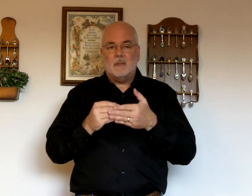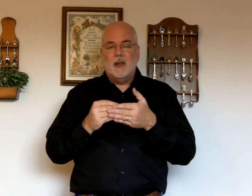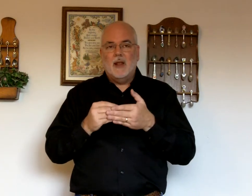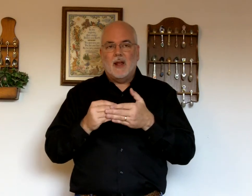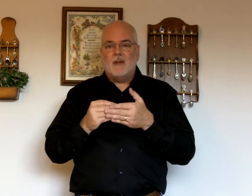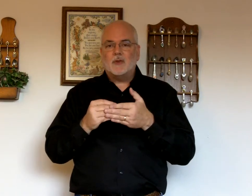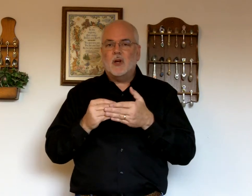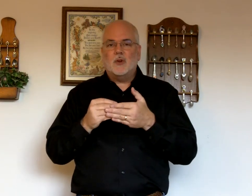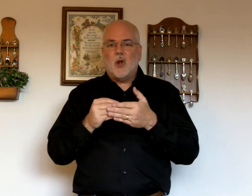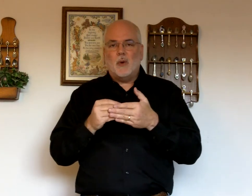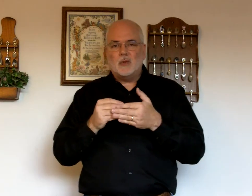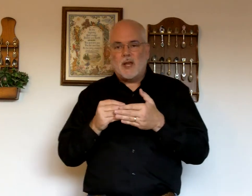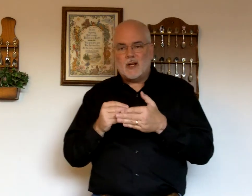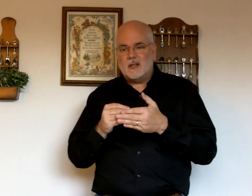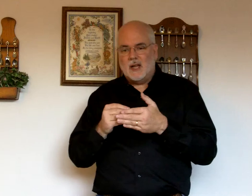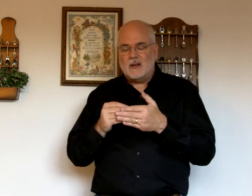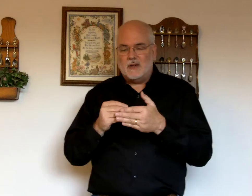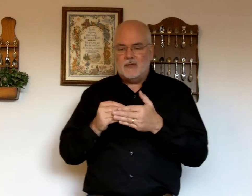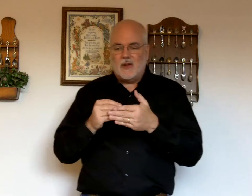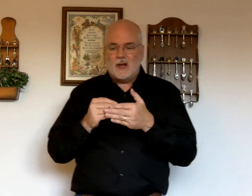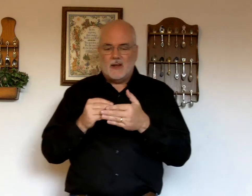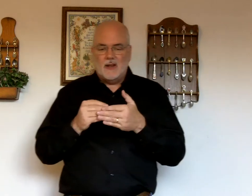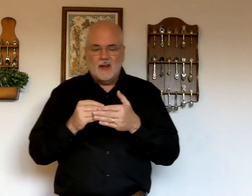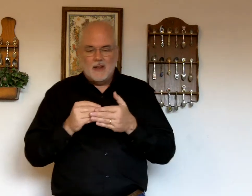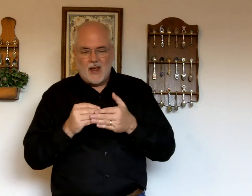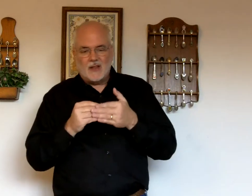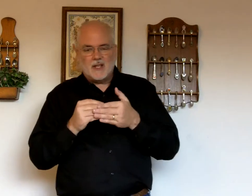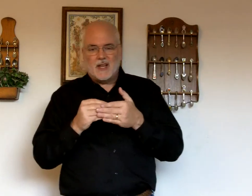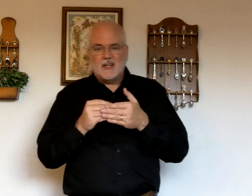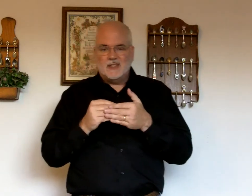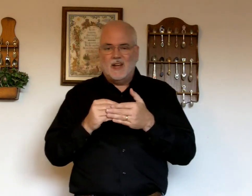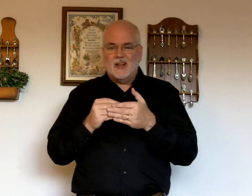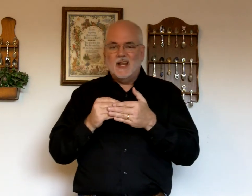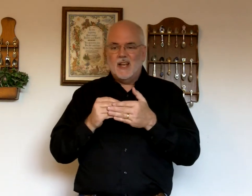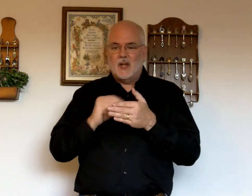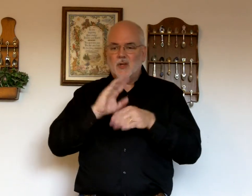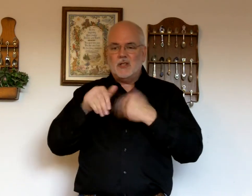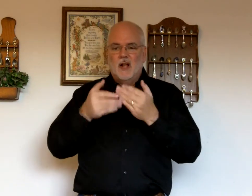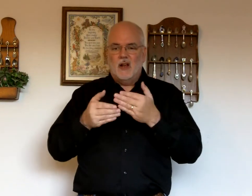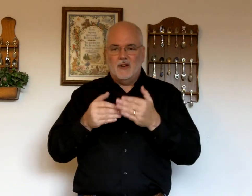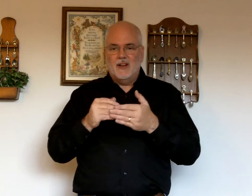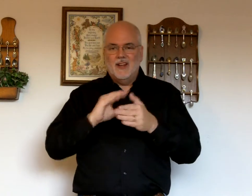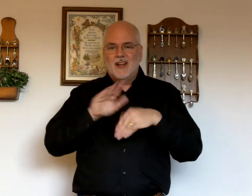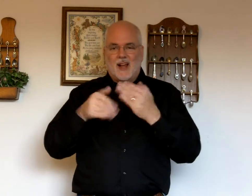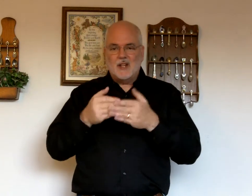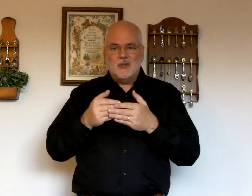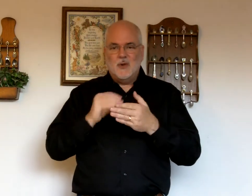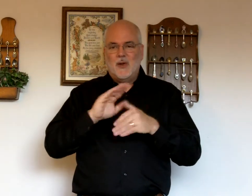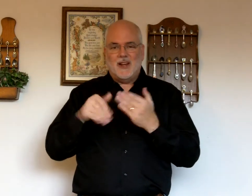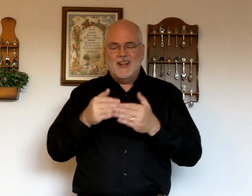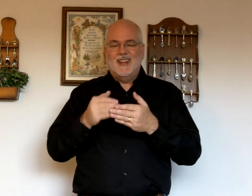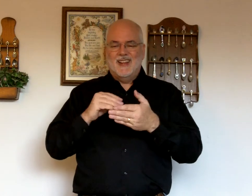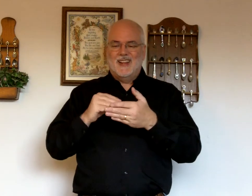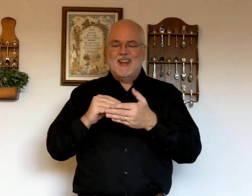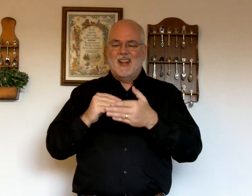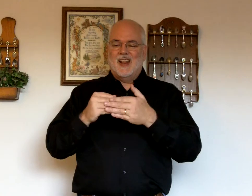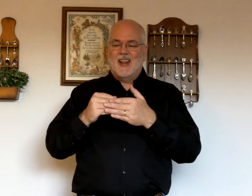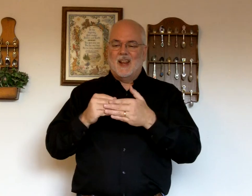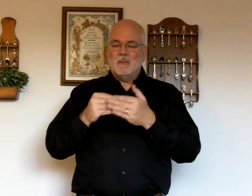I've struggled always with how to, how to define, how this sign is done. It's just done. And just do it. But